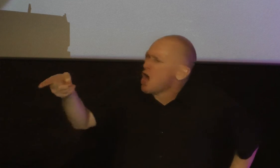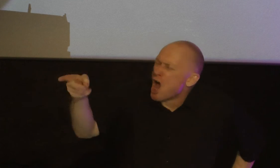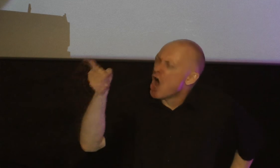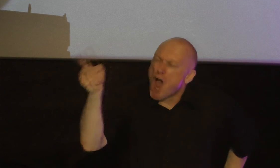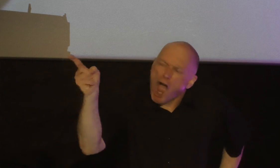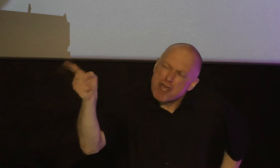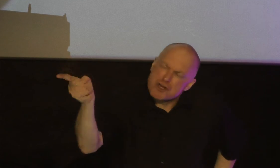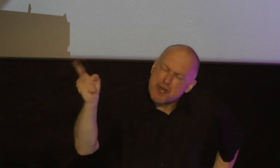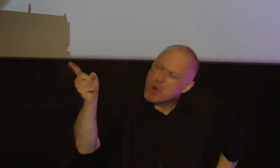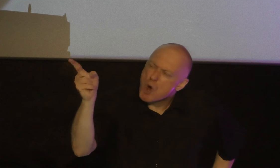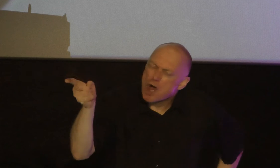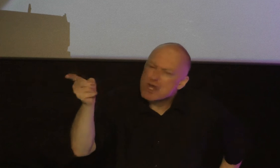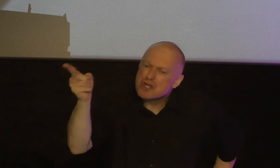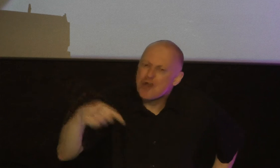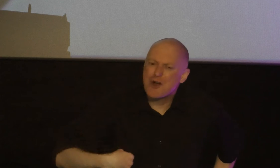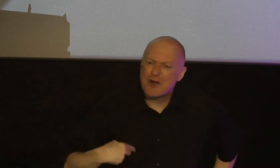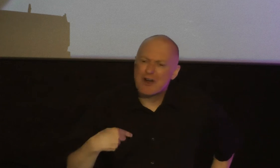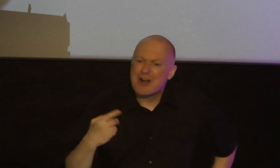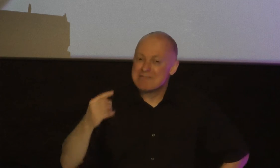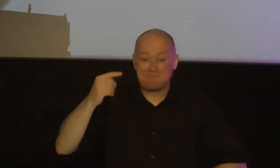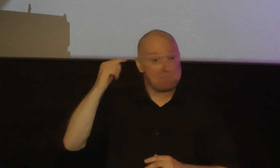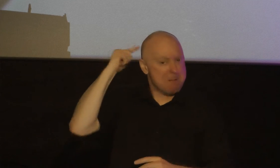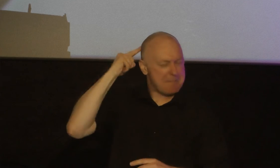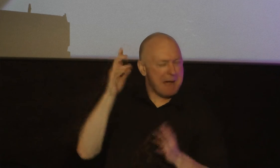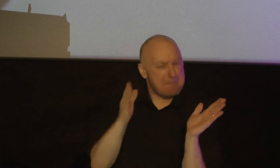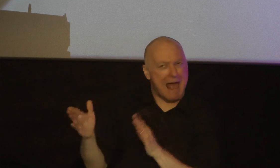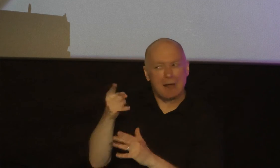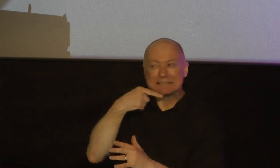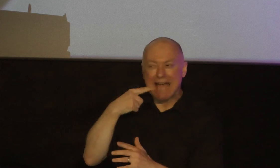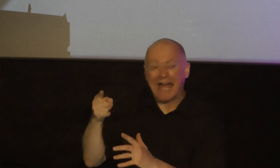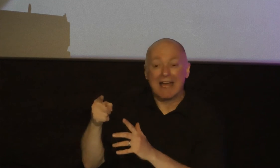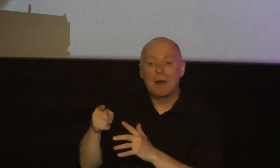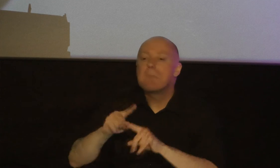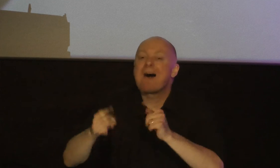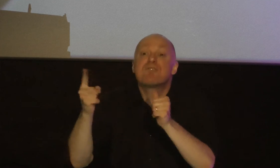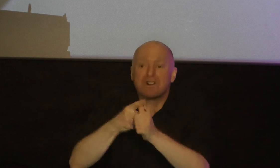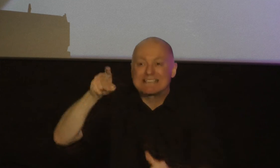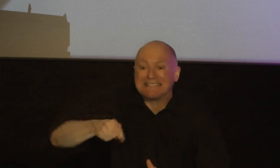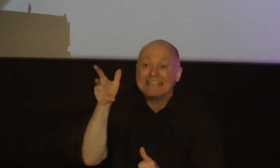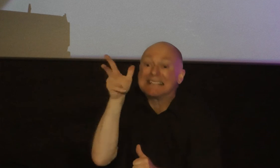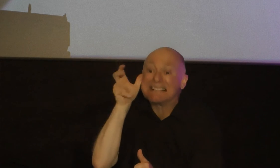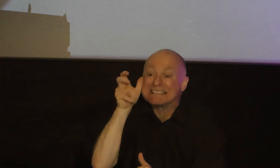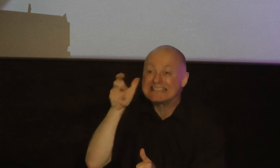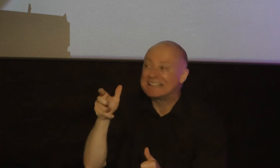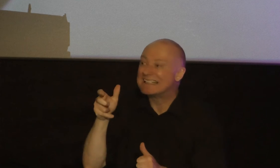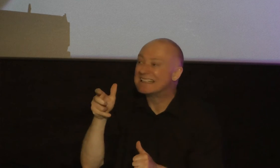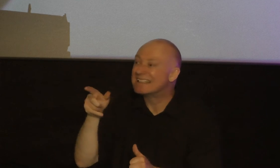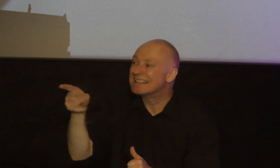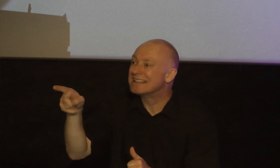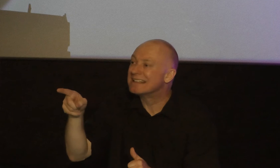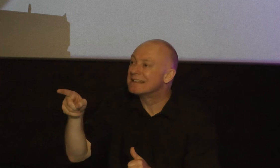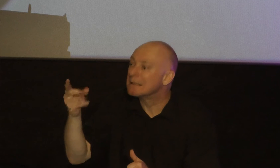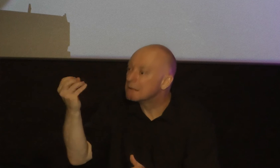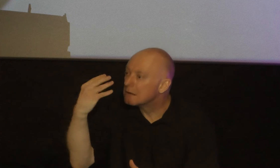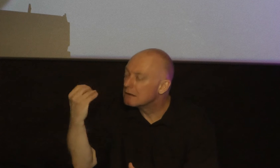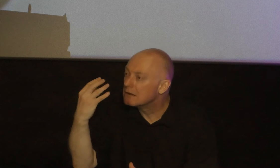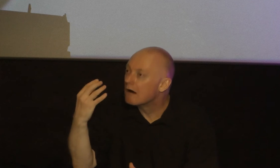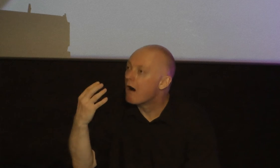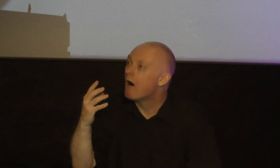like I got it down path I know what I'm about to say but if I would just listen I would hear and I got it all wrong I got it all